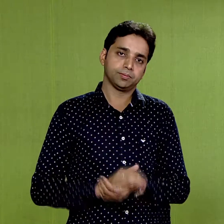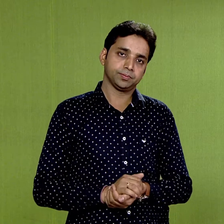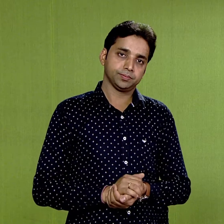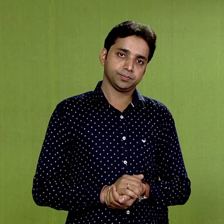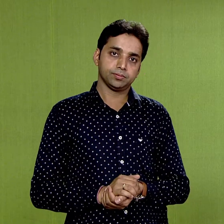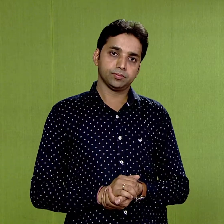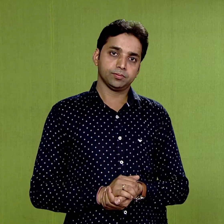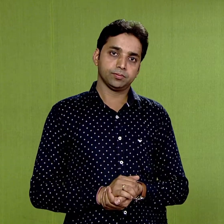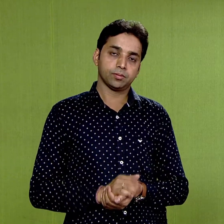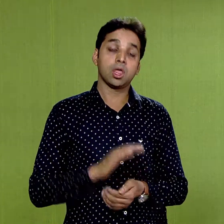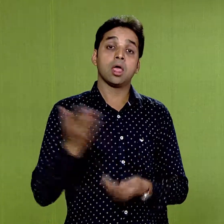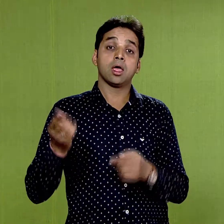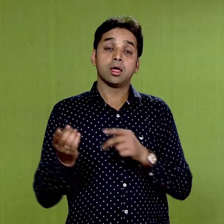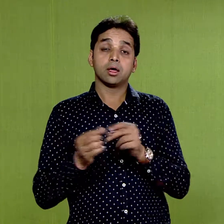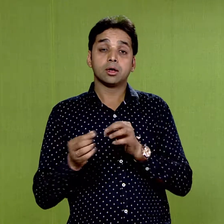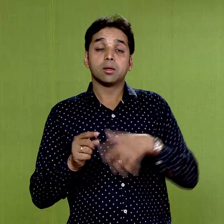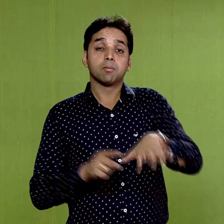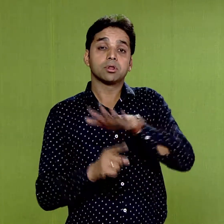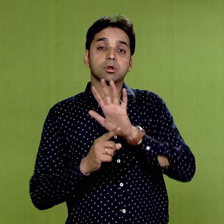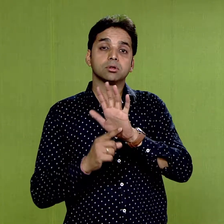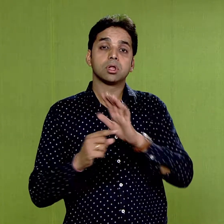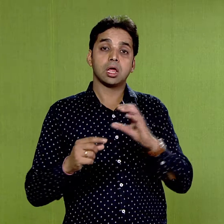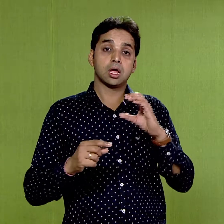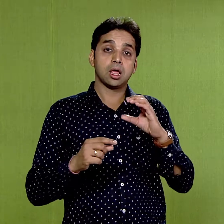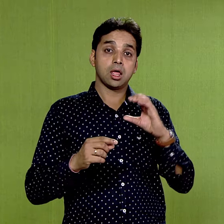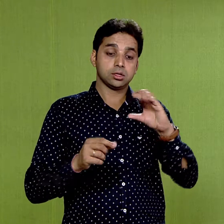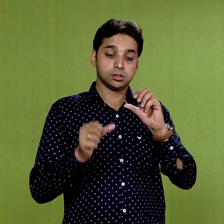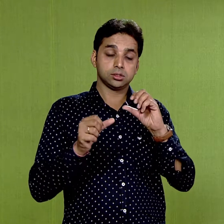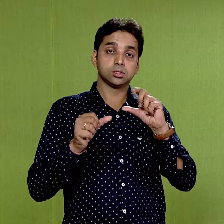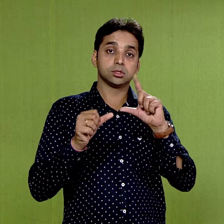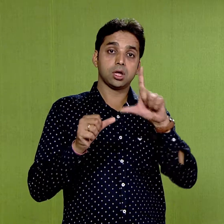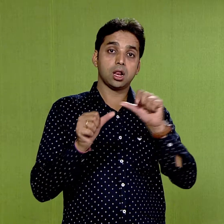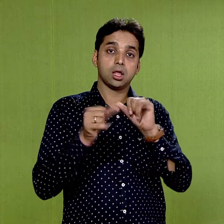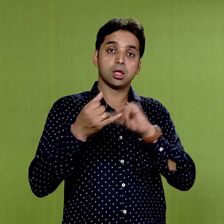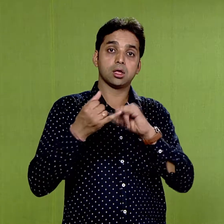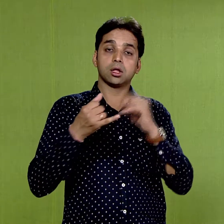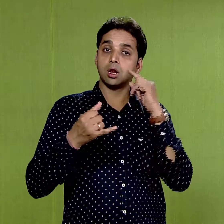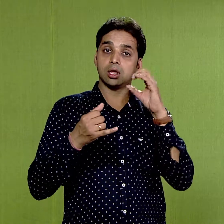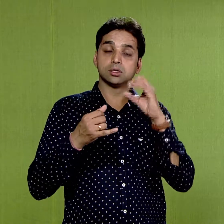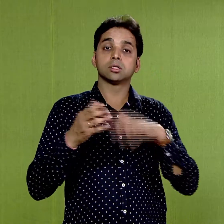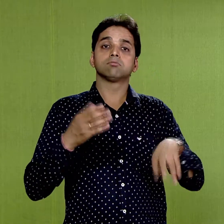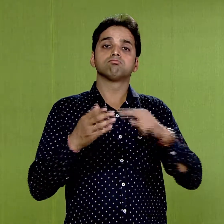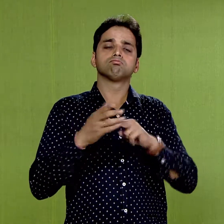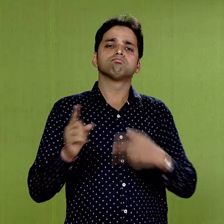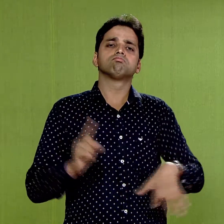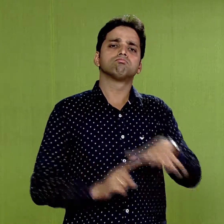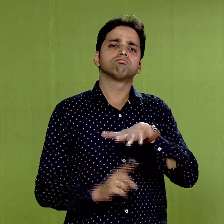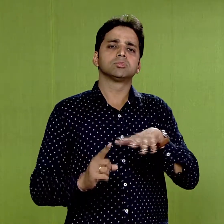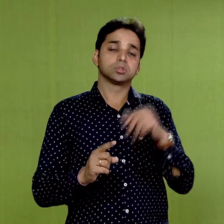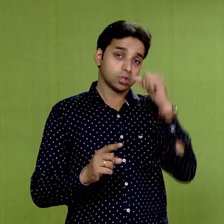represents the classical traditions of the North India and Deccan